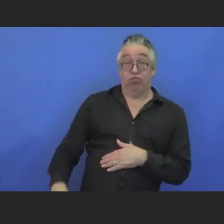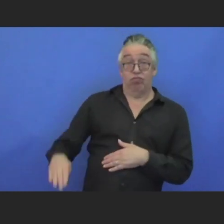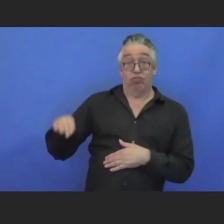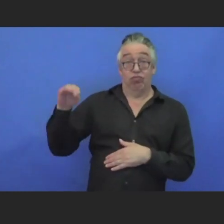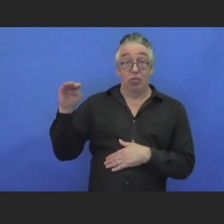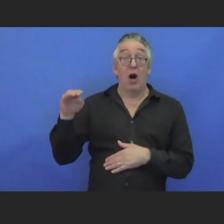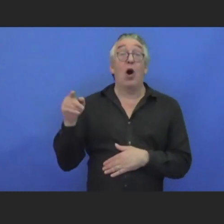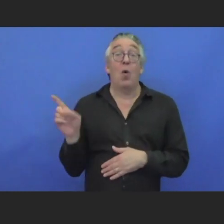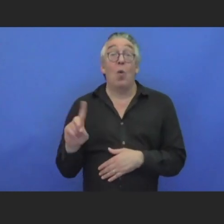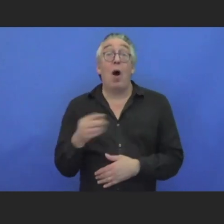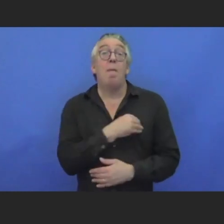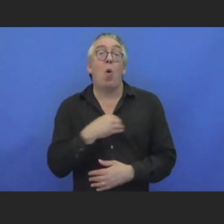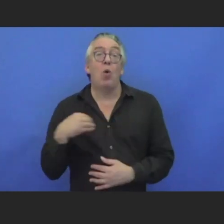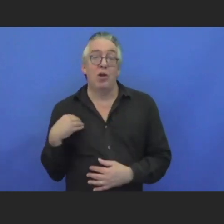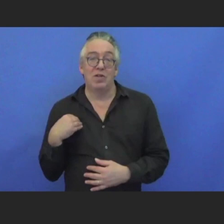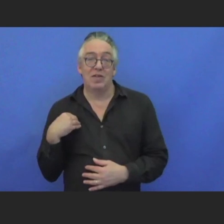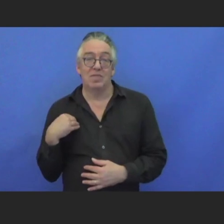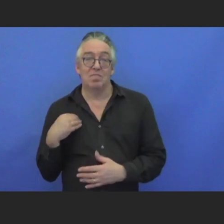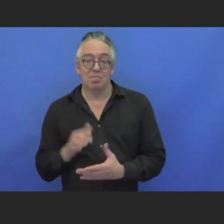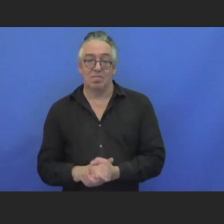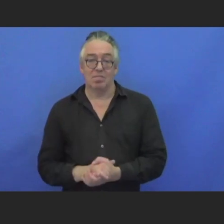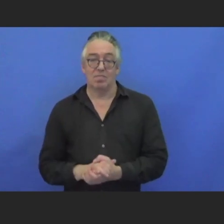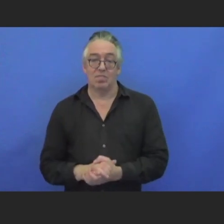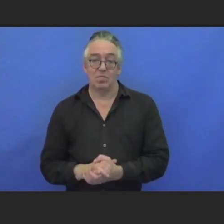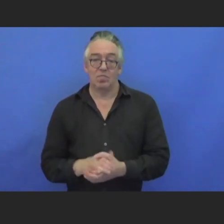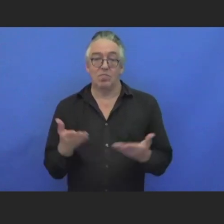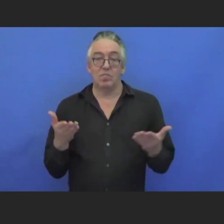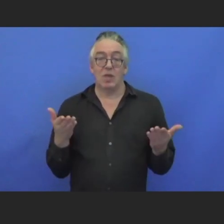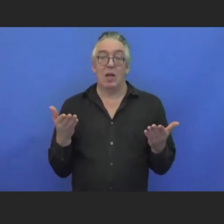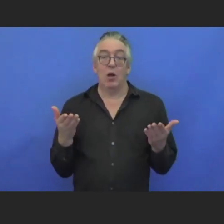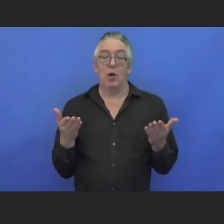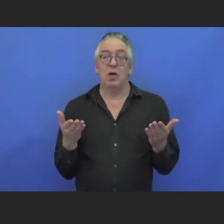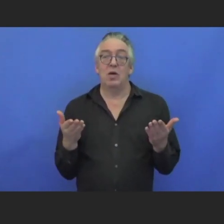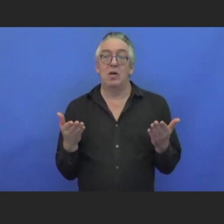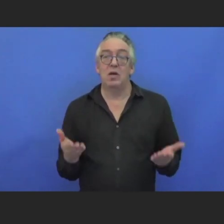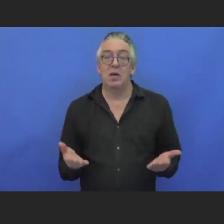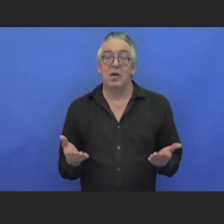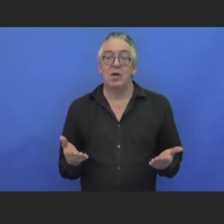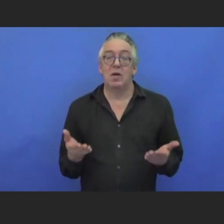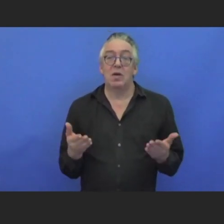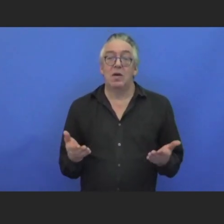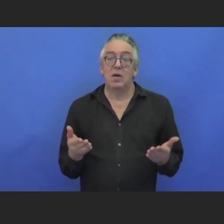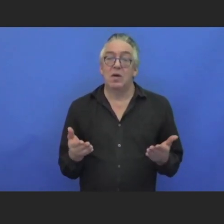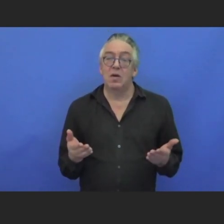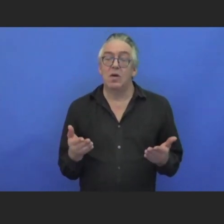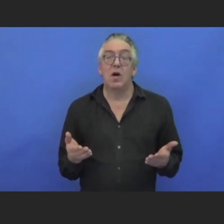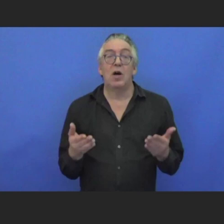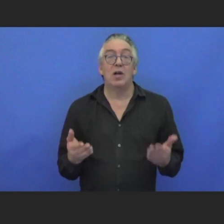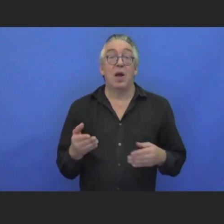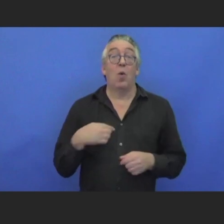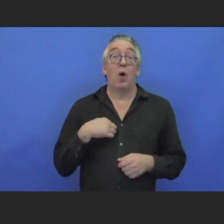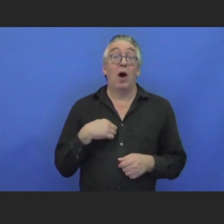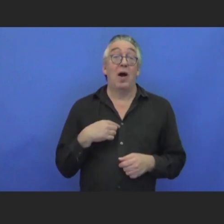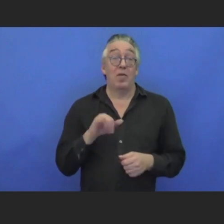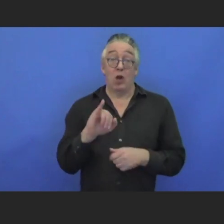At the moment, I am also vice chair of JCAHF at ITU, which